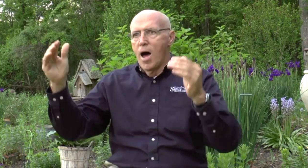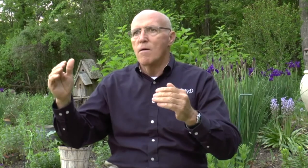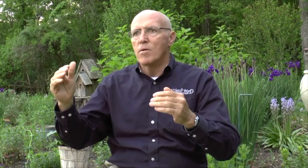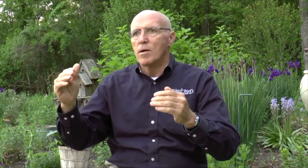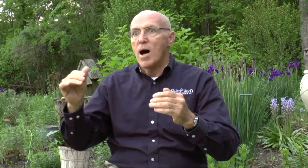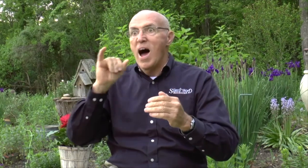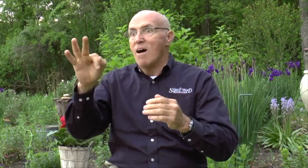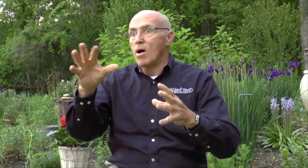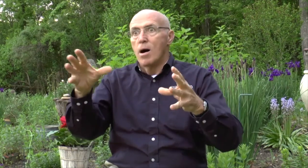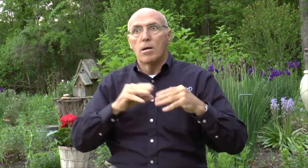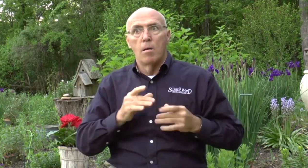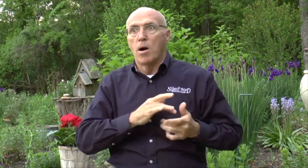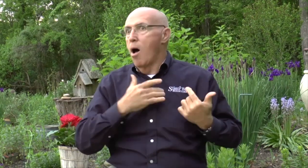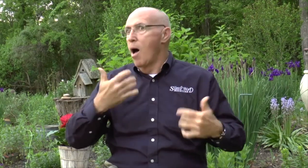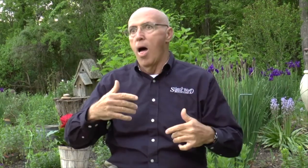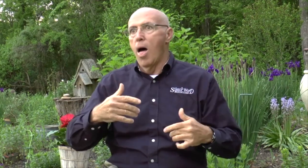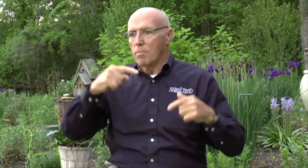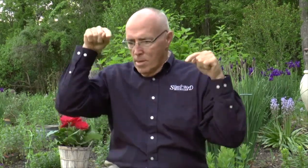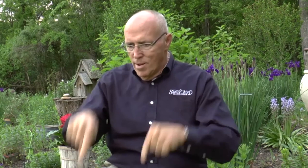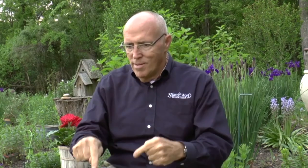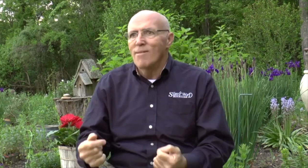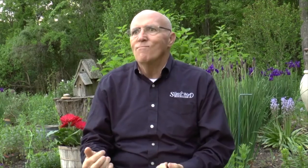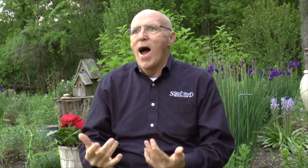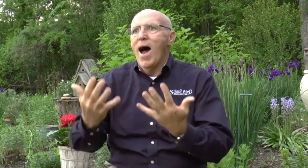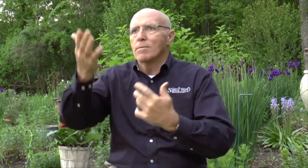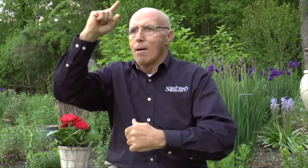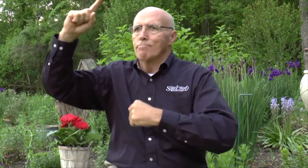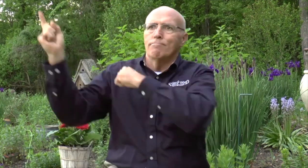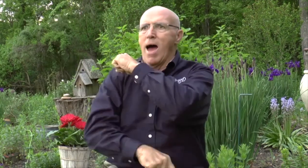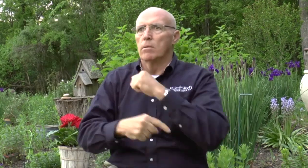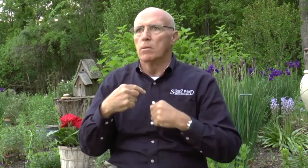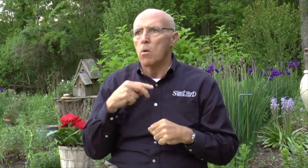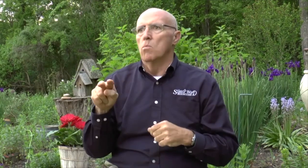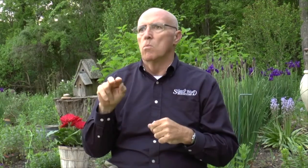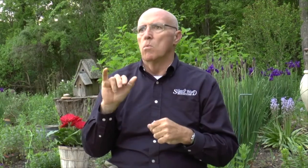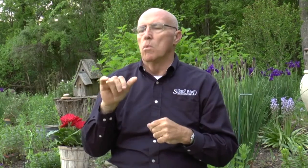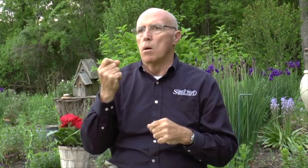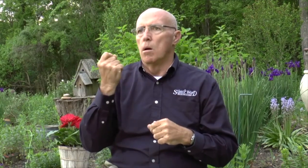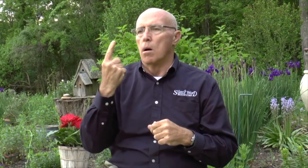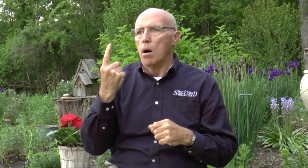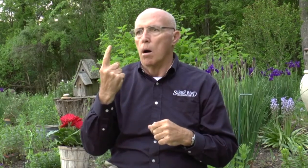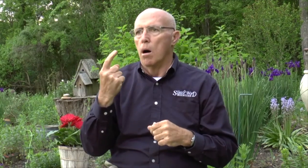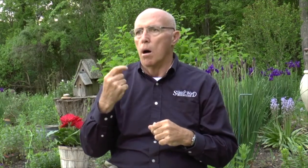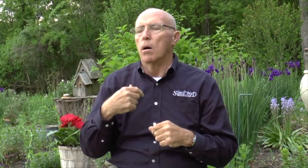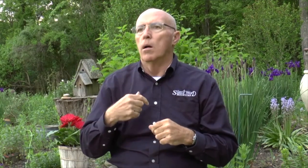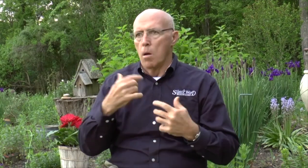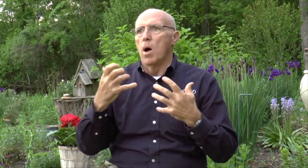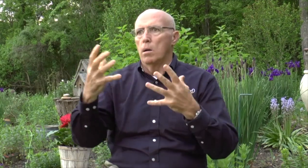and go to heaven. And if we didn't receive Christ, then we were going to go to hell. To the fires of hell and the punishment. And I said, oh, I